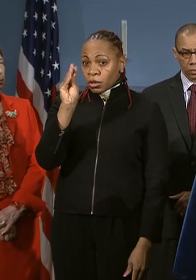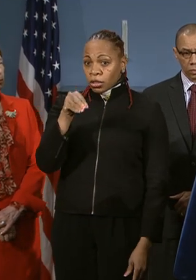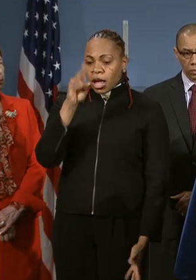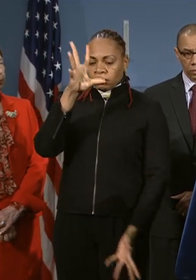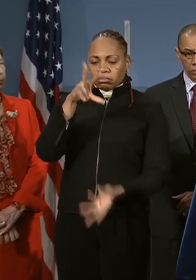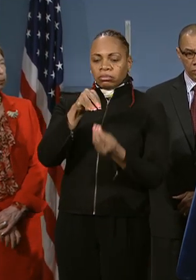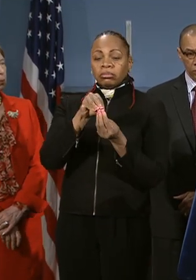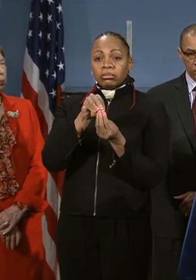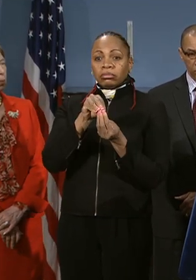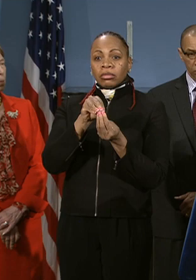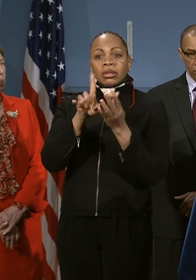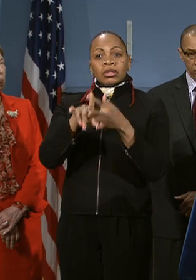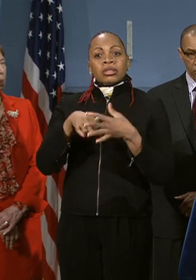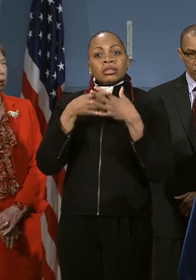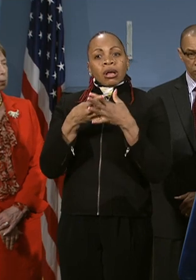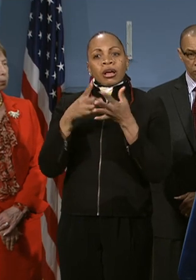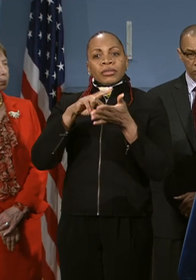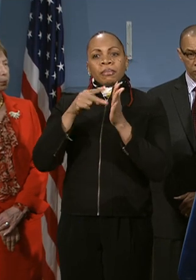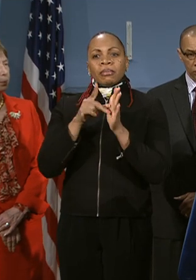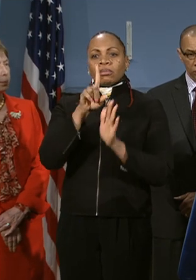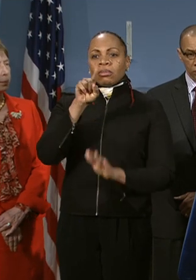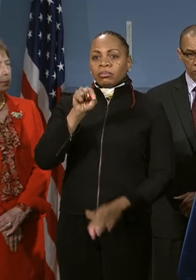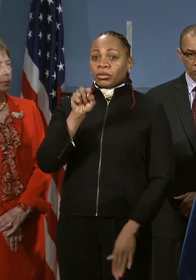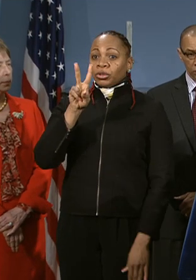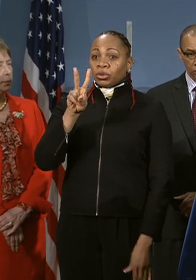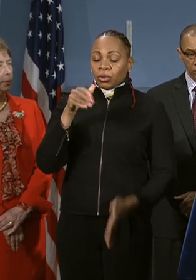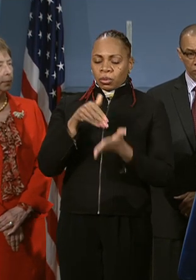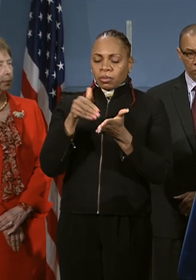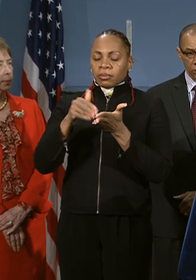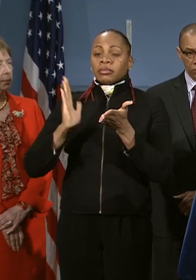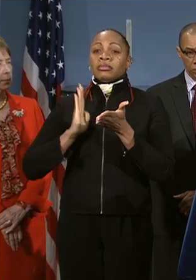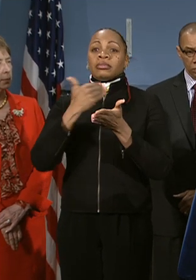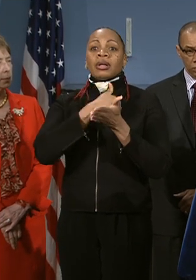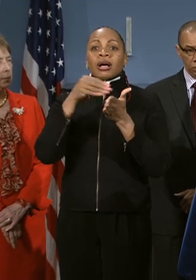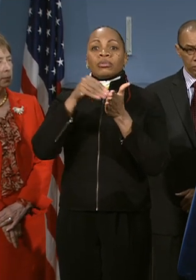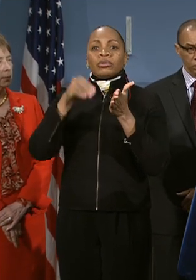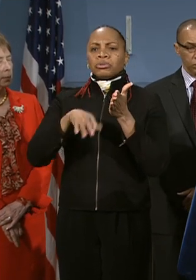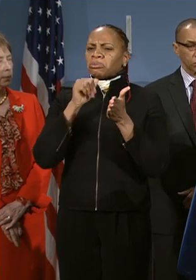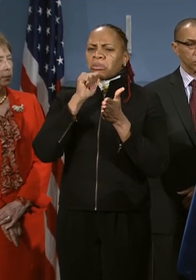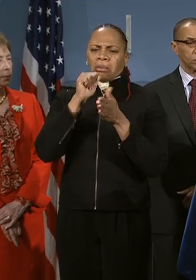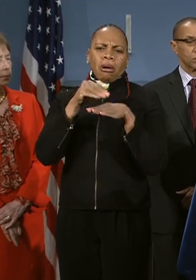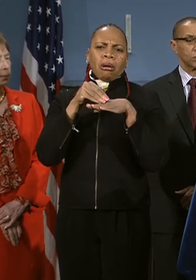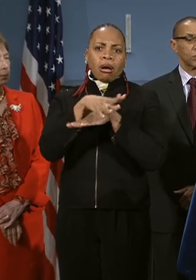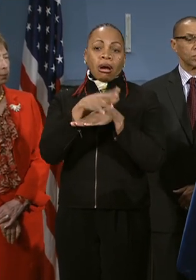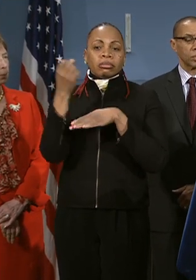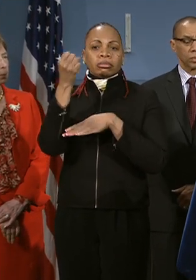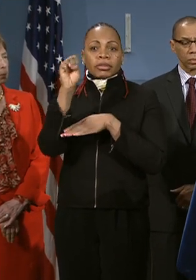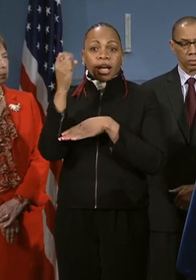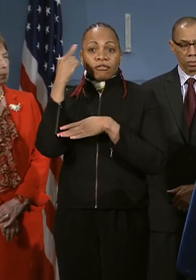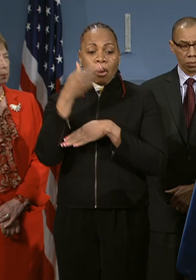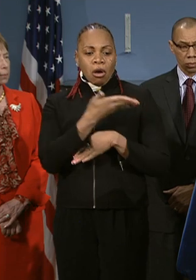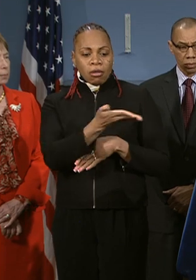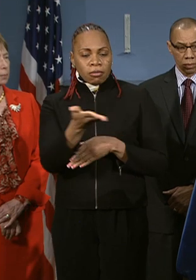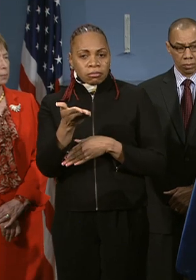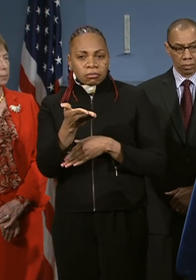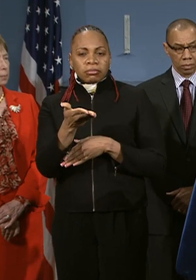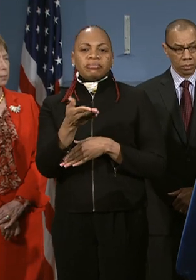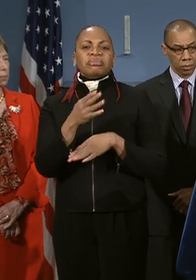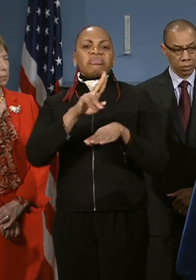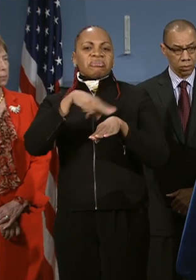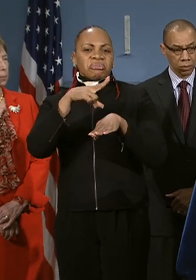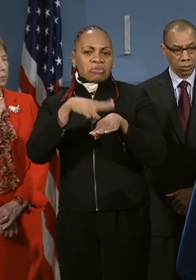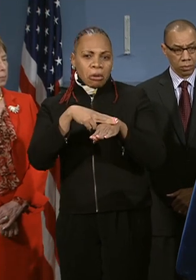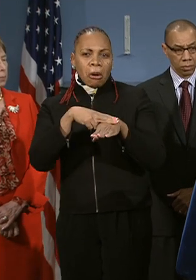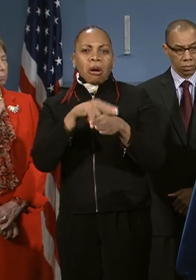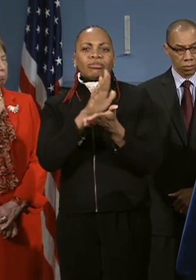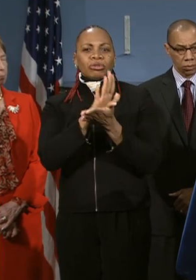to start out, that means that 1.2 million of our students were not affected by the strike. For them, it was a normal school day, although I will